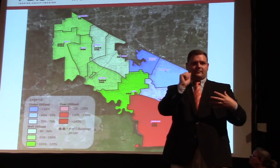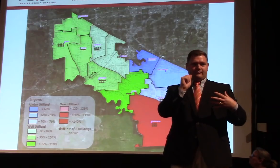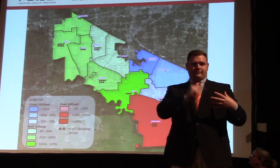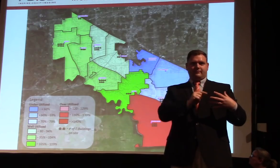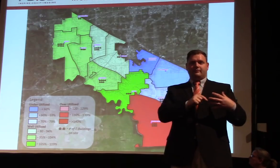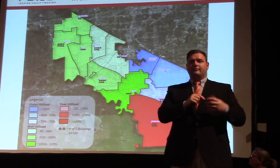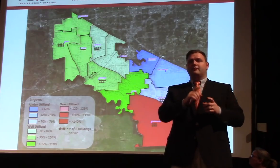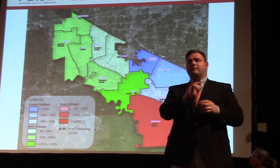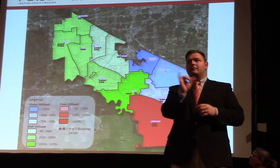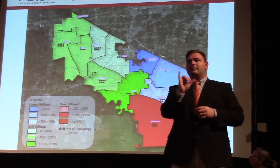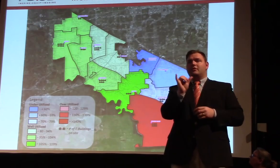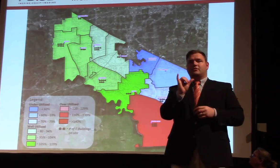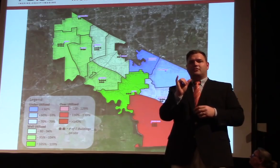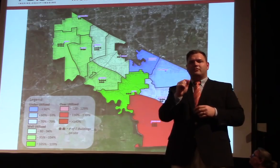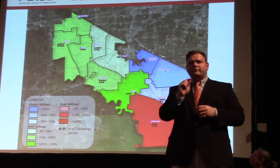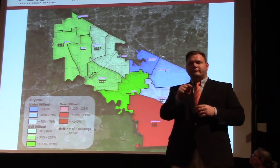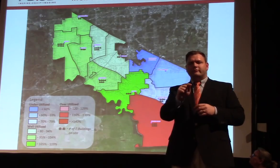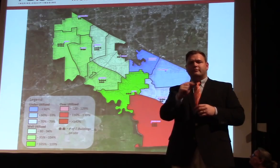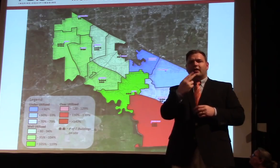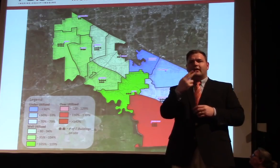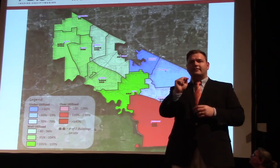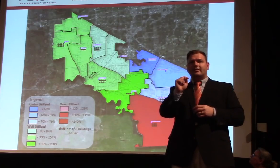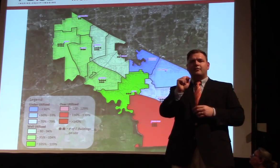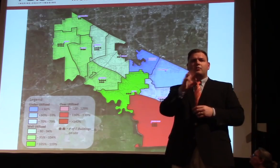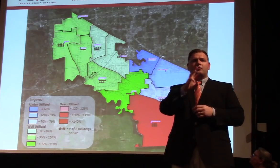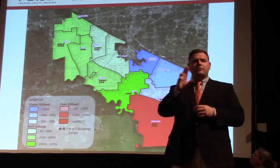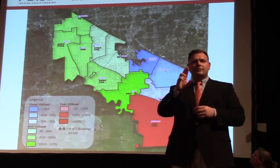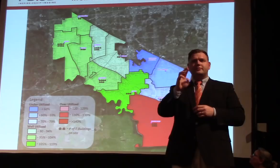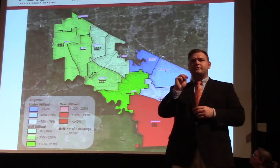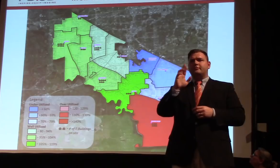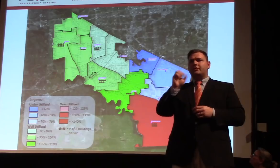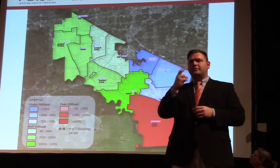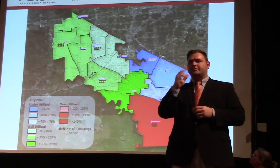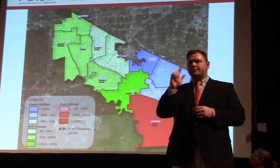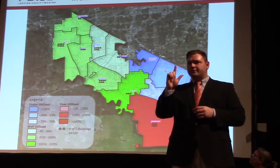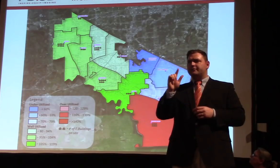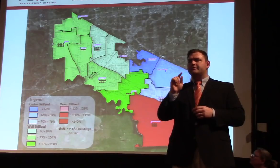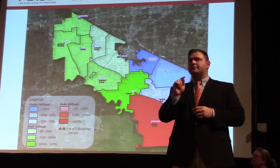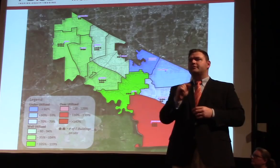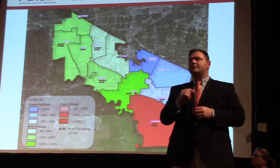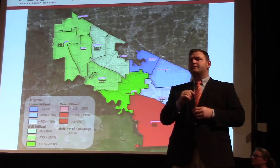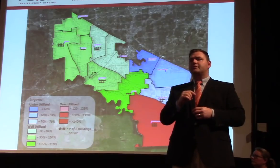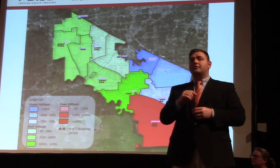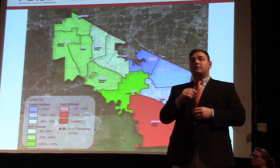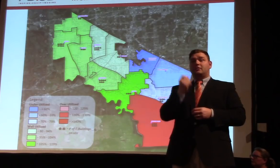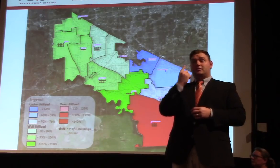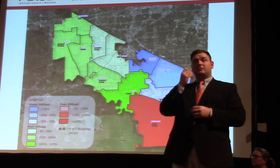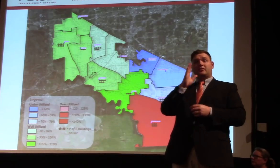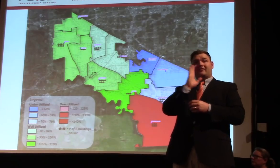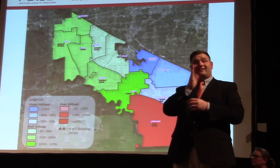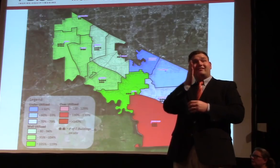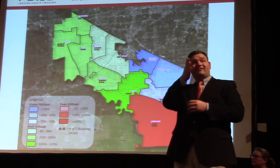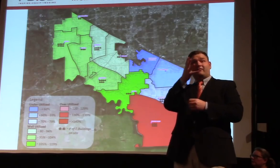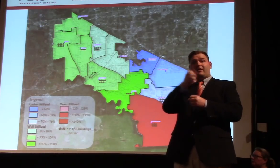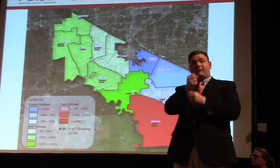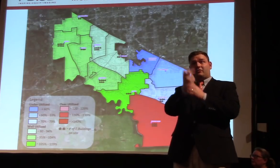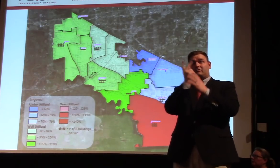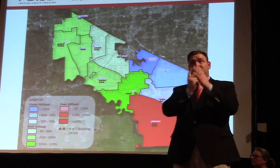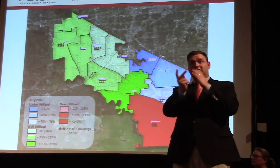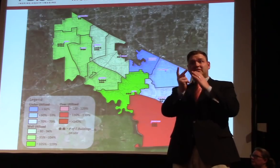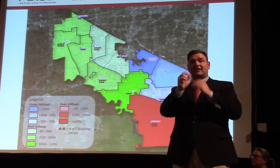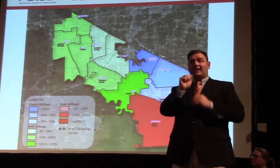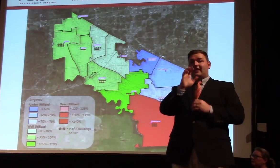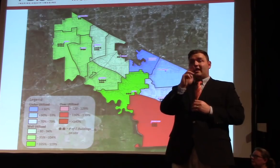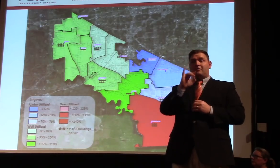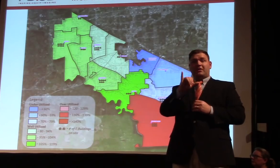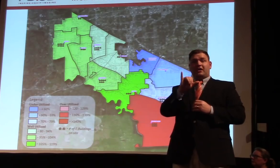under-utilization at Hightower, Willow Ridge, and Marshall. It should be noted that in the five-year projection, we don't have the academy program